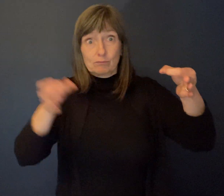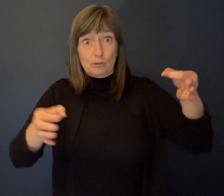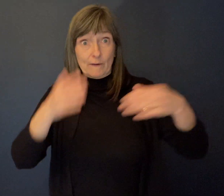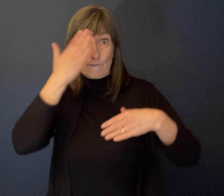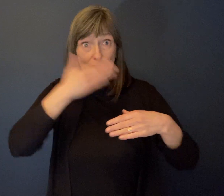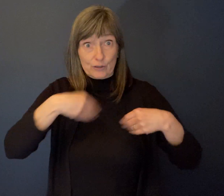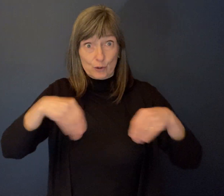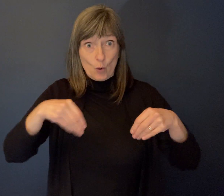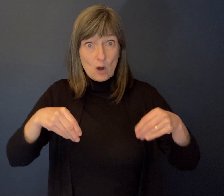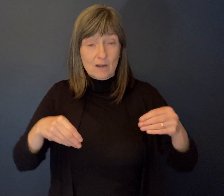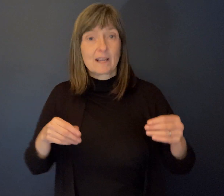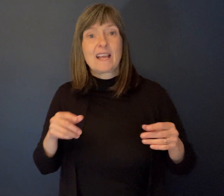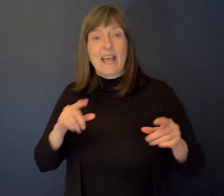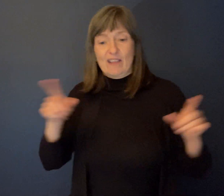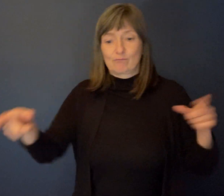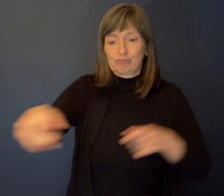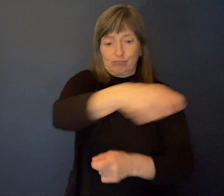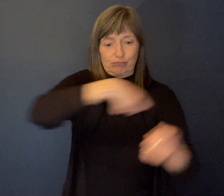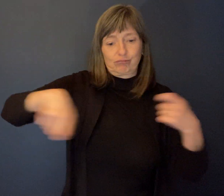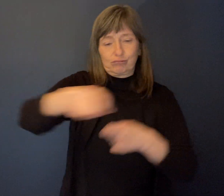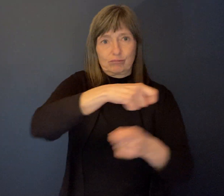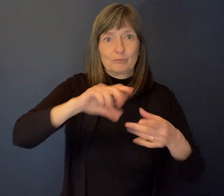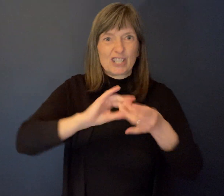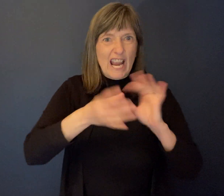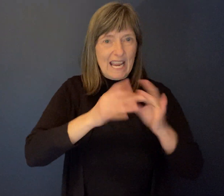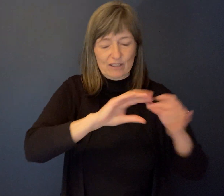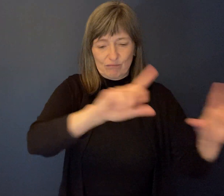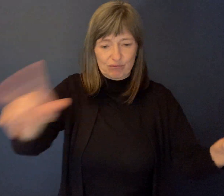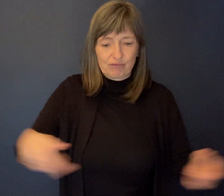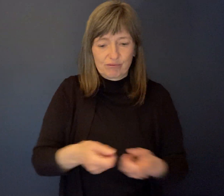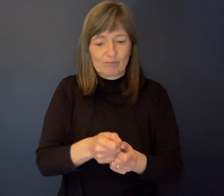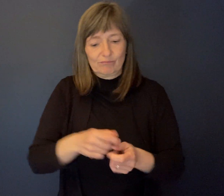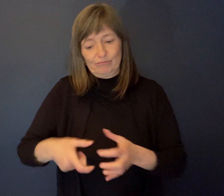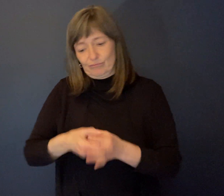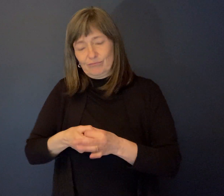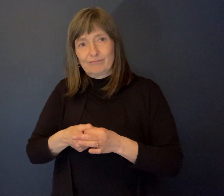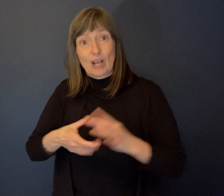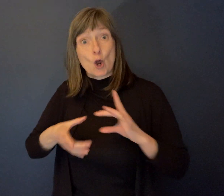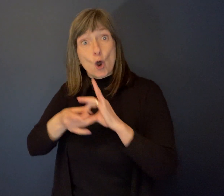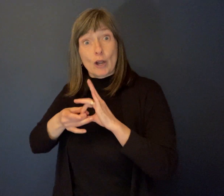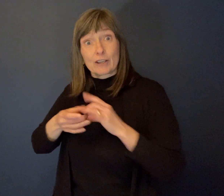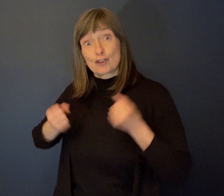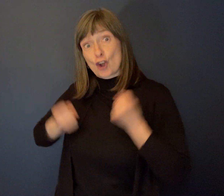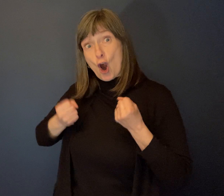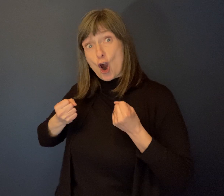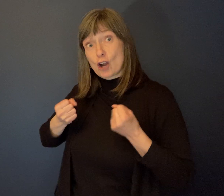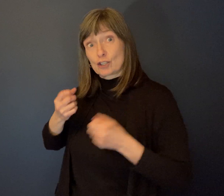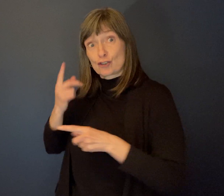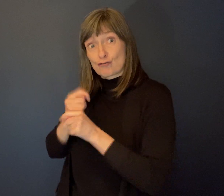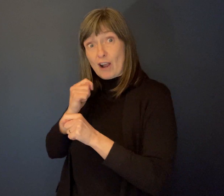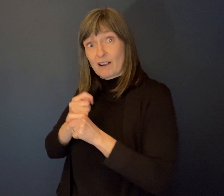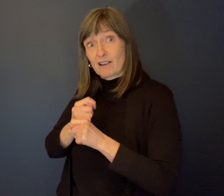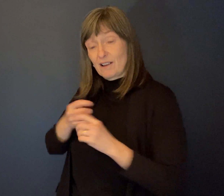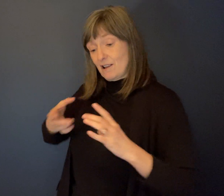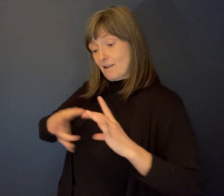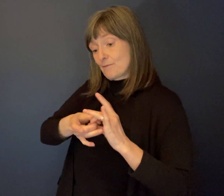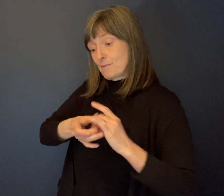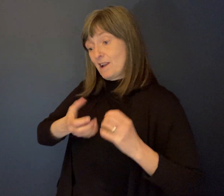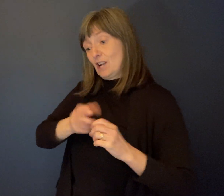Posts are gone. Right hauled up out of the asphalt. Never to be put back again. And as Bill would